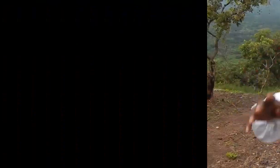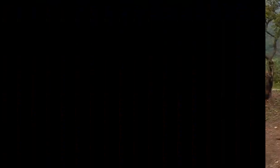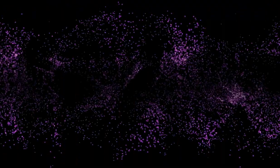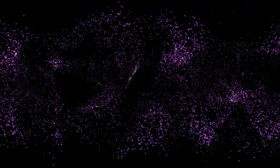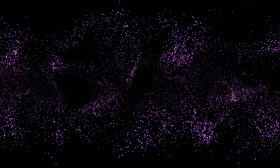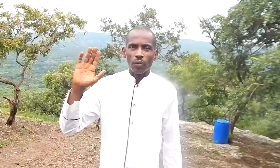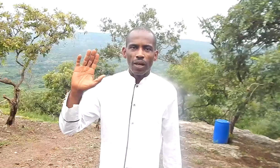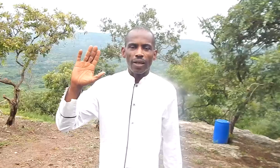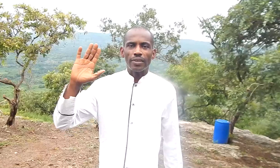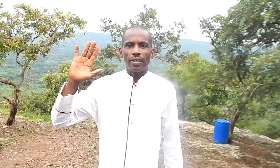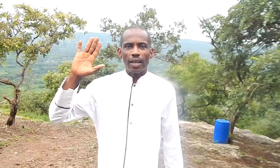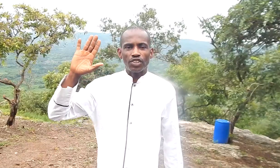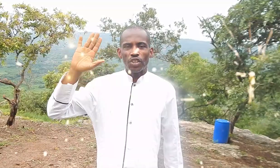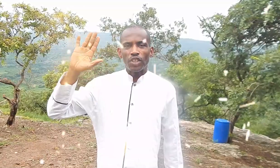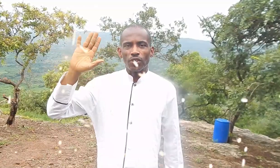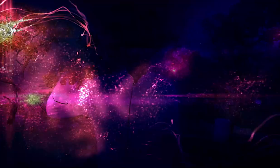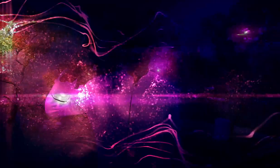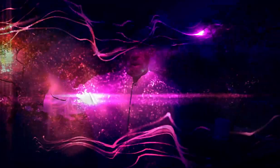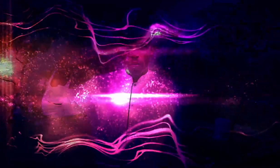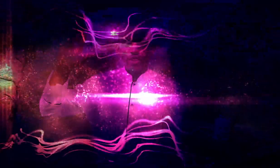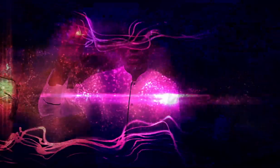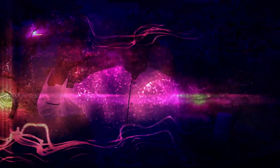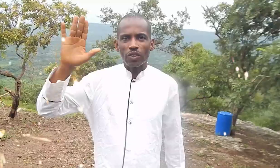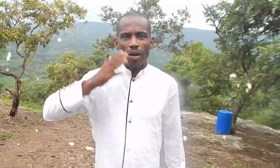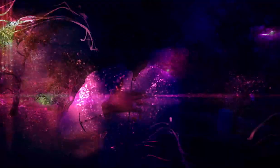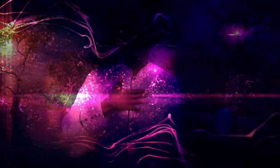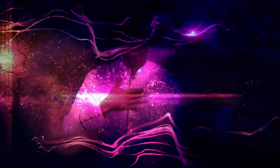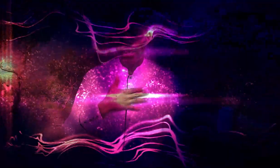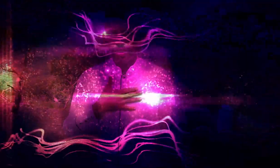we are the last generation come and join us i'm an israelite